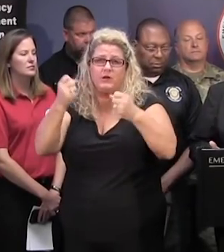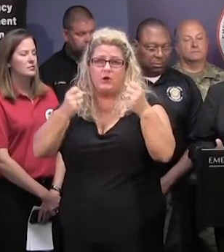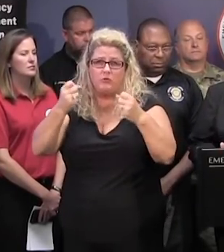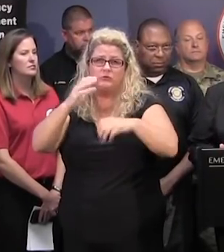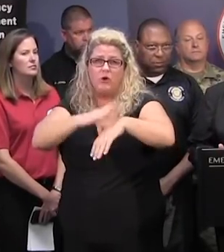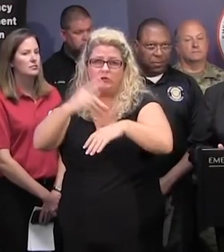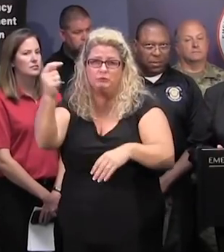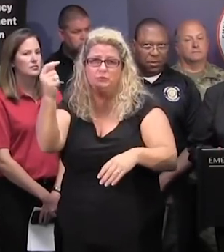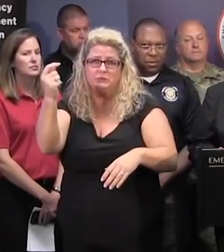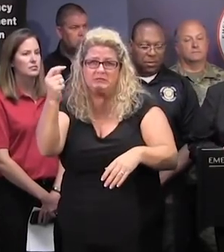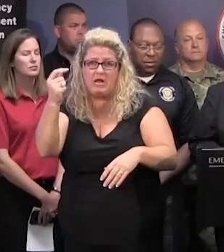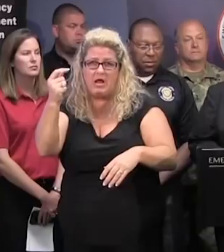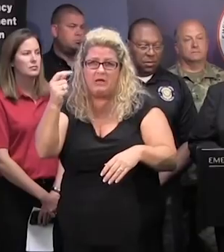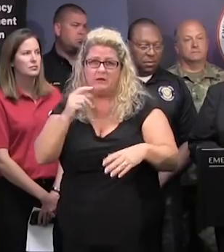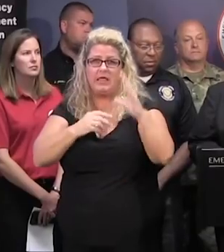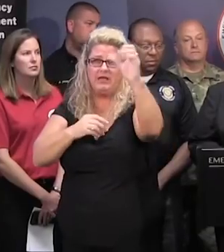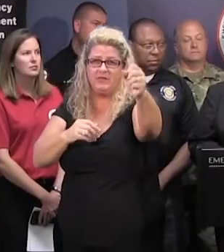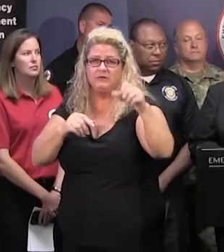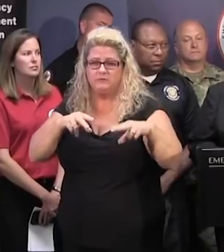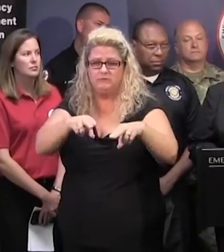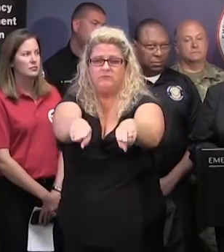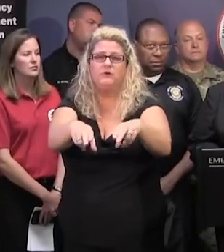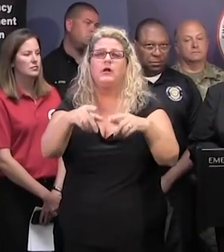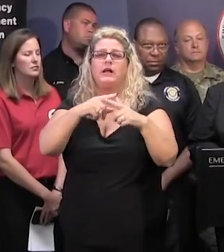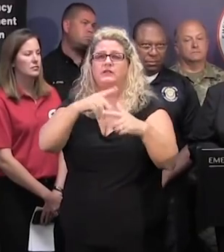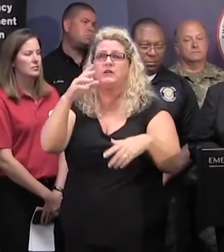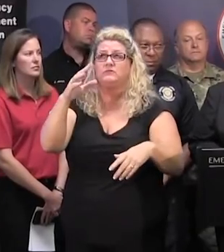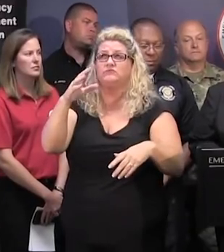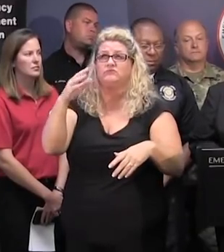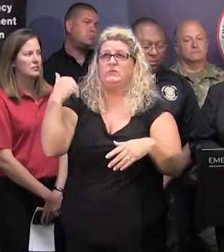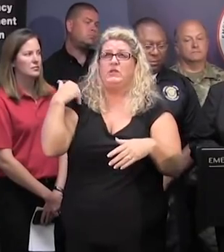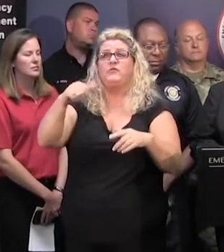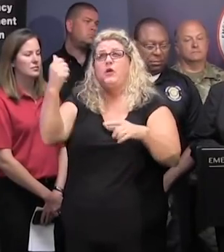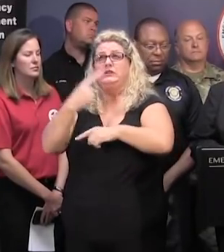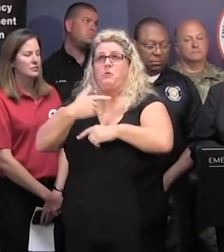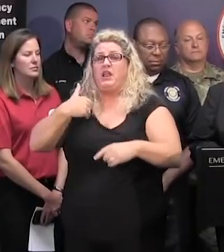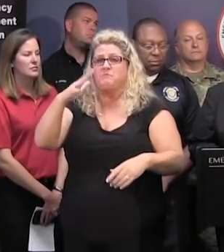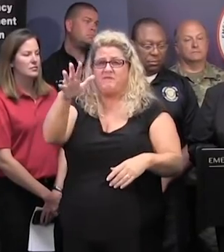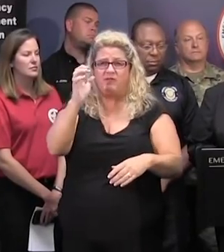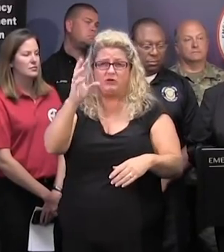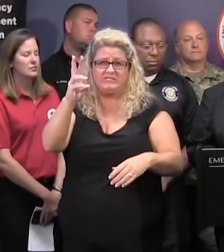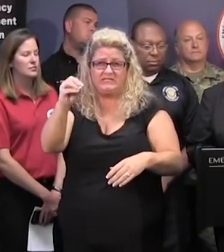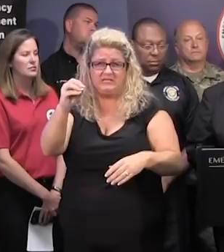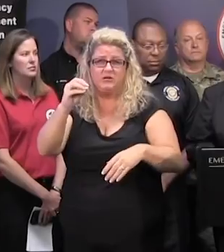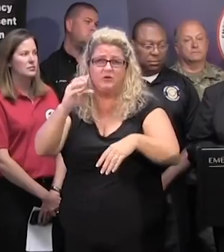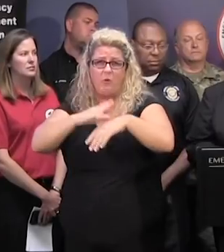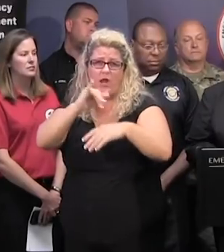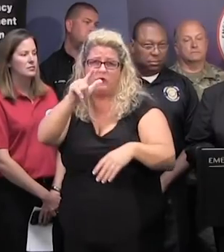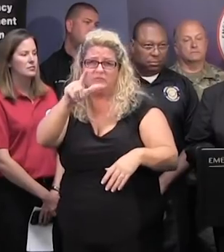reversal. And then yesterday, we had a peak of about 560 vehicles per hour using the reverse side on I-26.